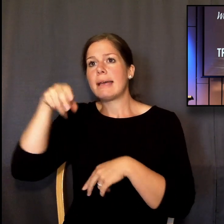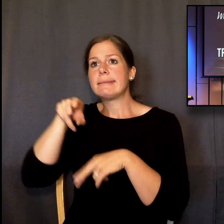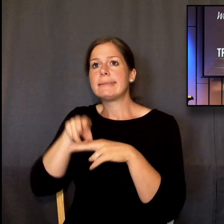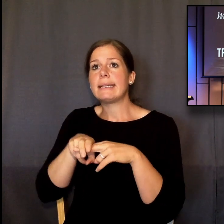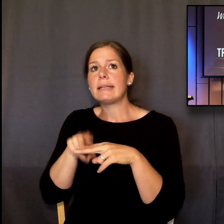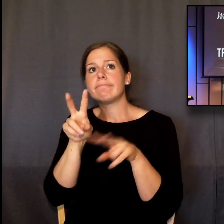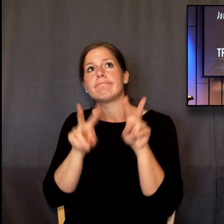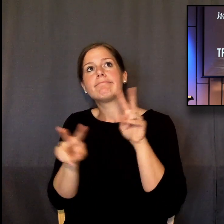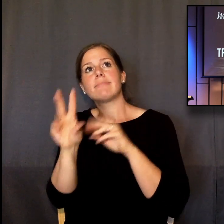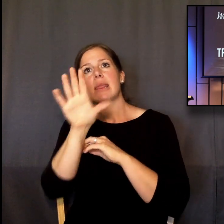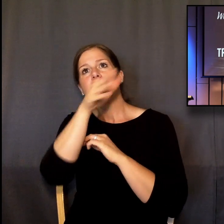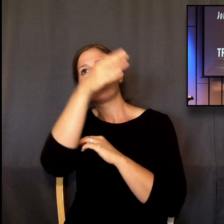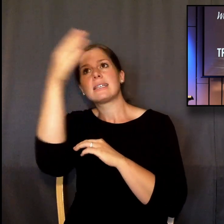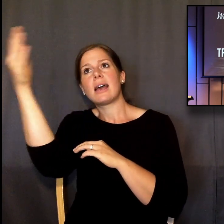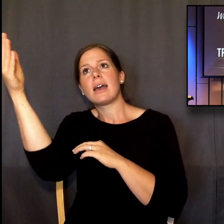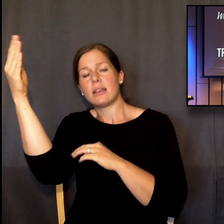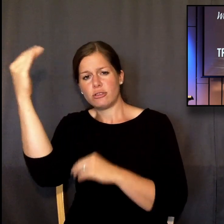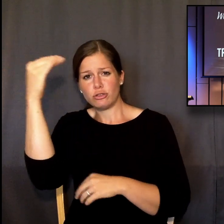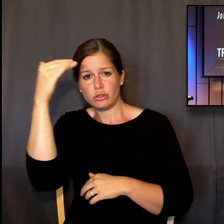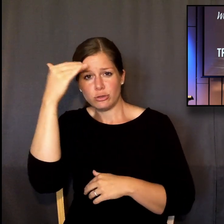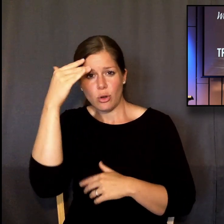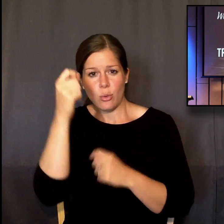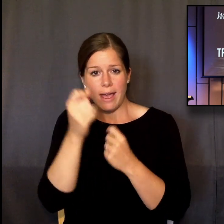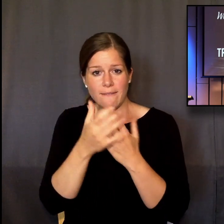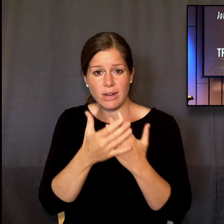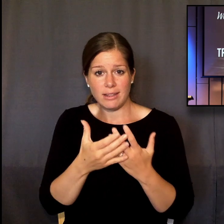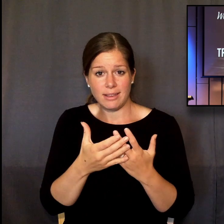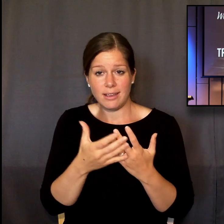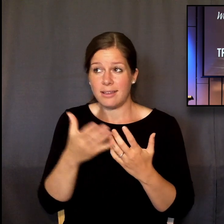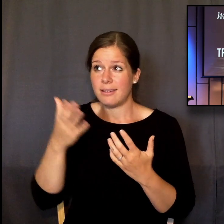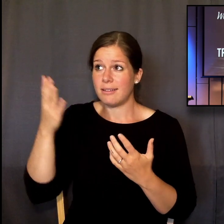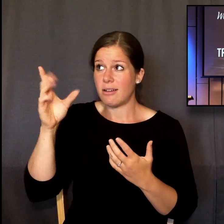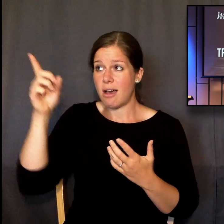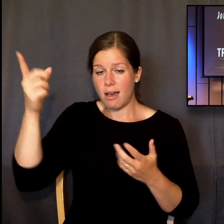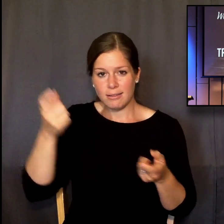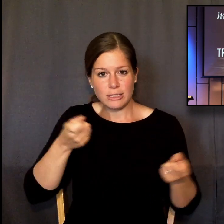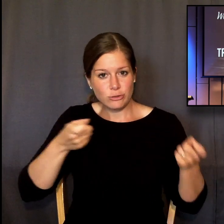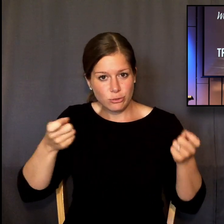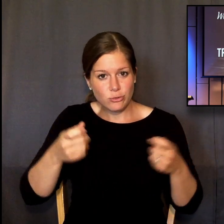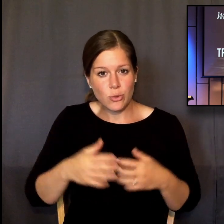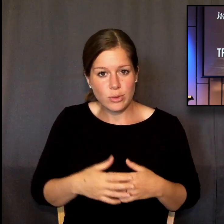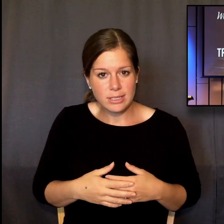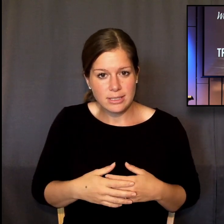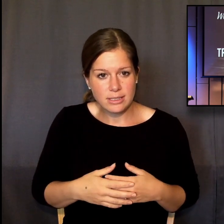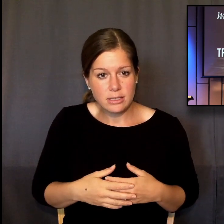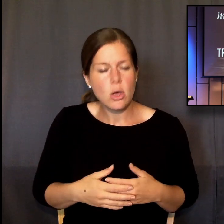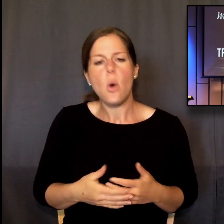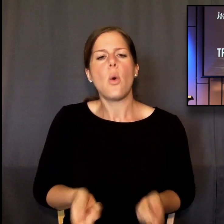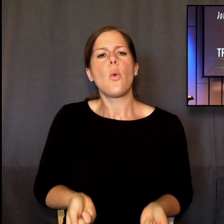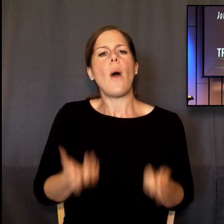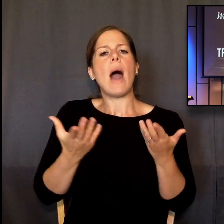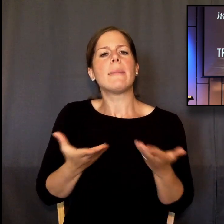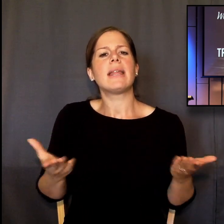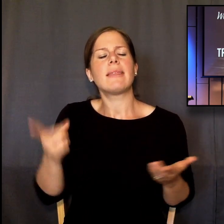about, putting all of those things into effect. How many things? Ephesians 1 11, God is working all things.